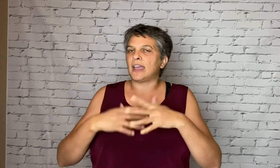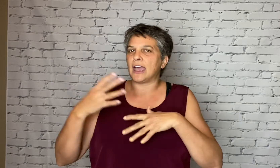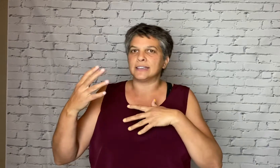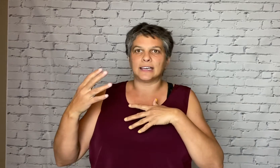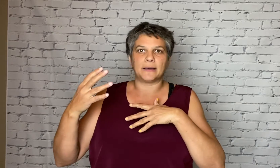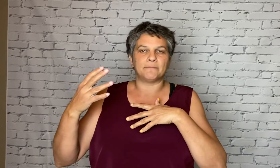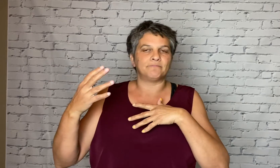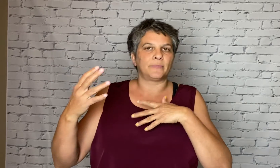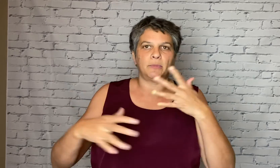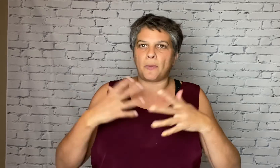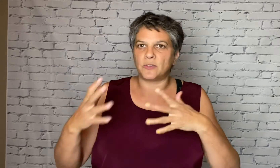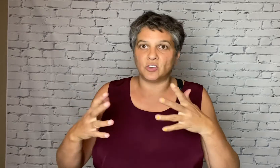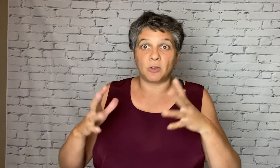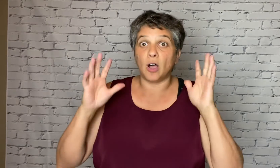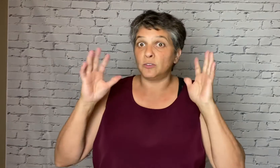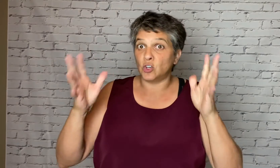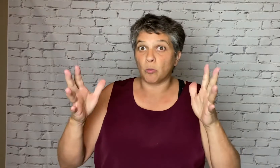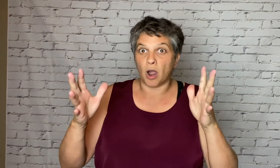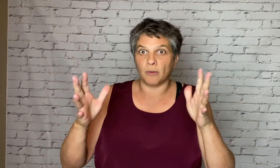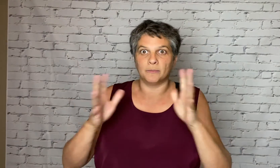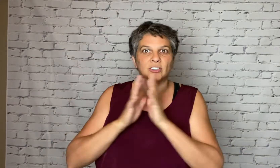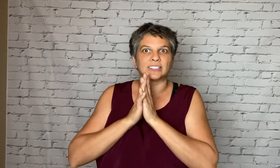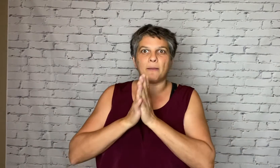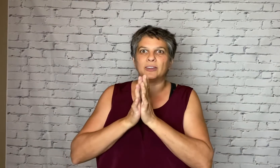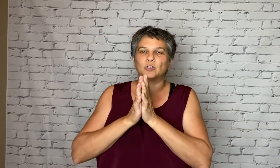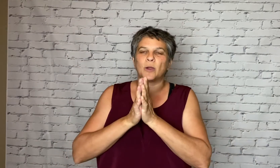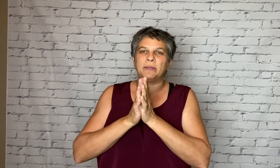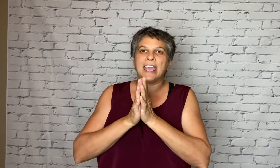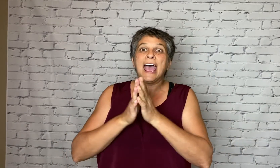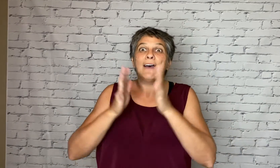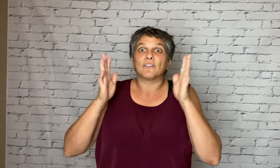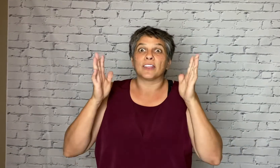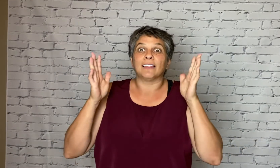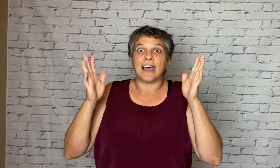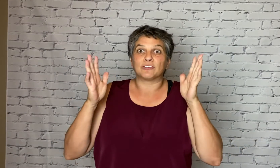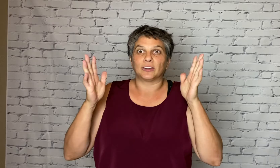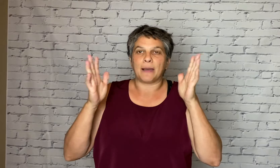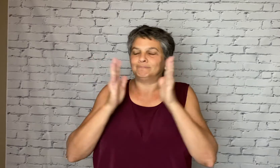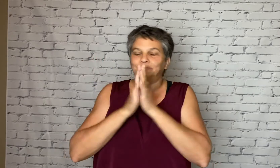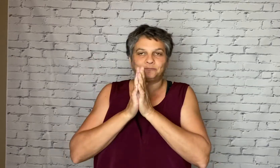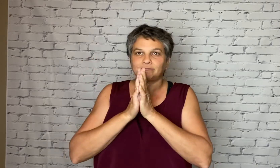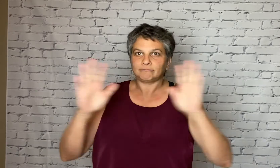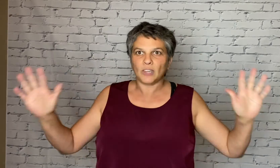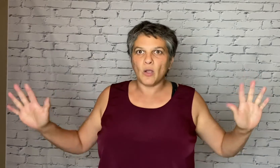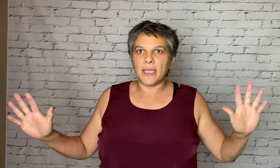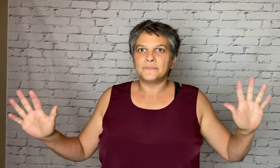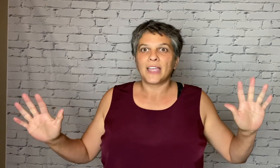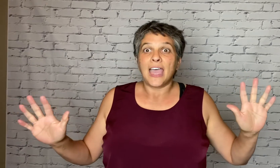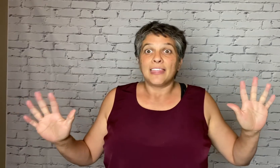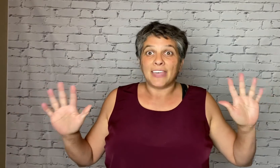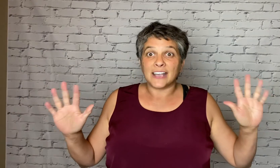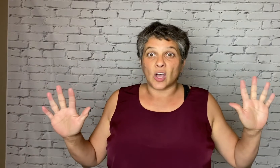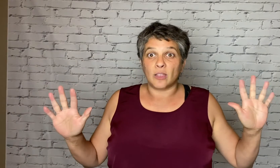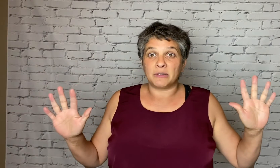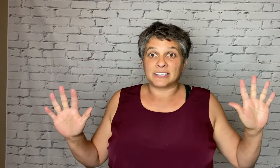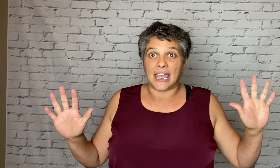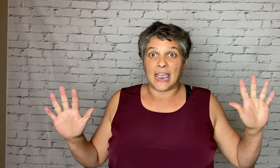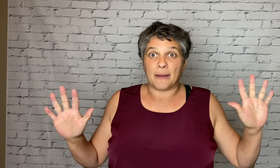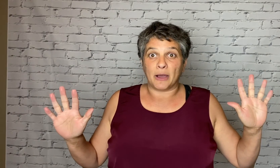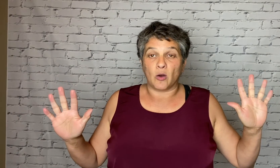and um be on a zoom call no problem just come and join me for the laughter lab okay that's all I'm going to say about